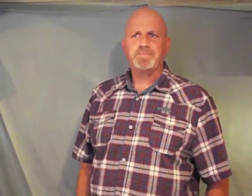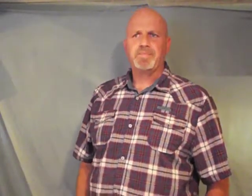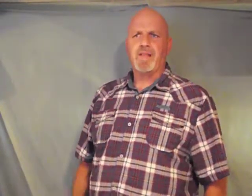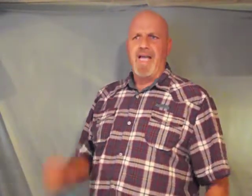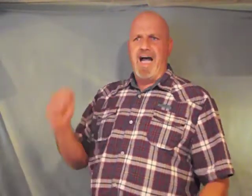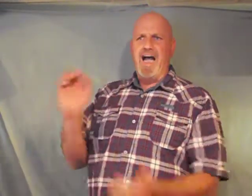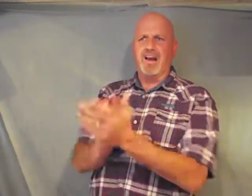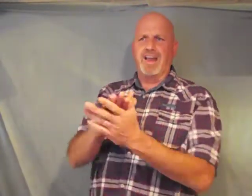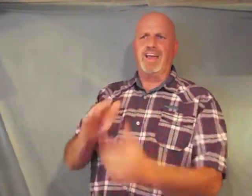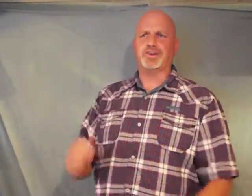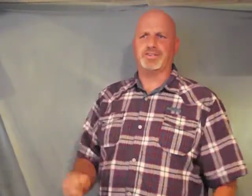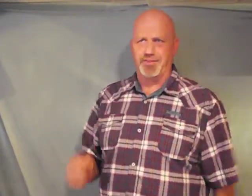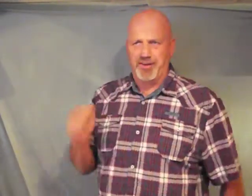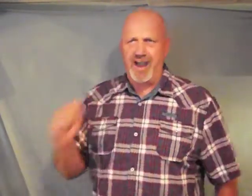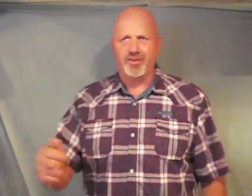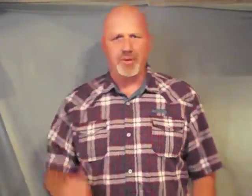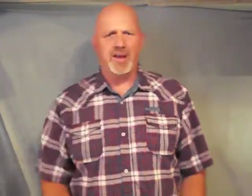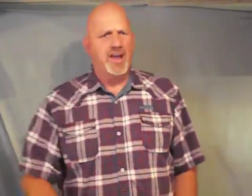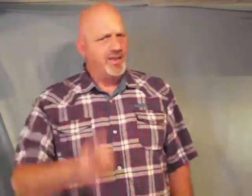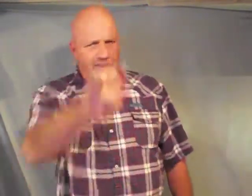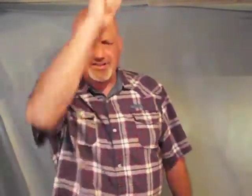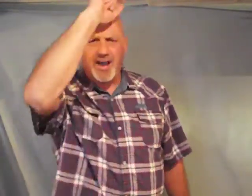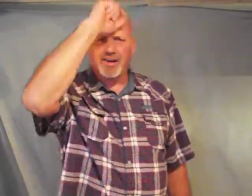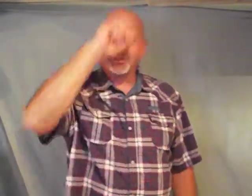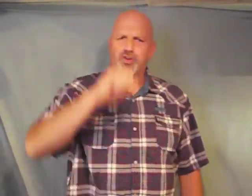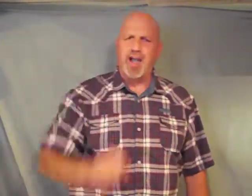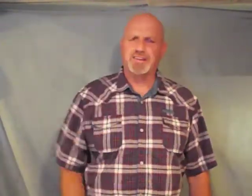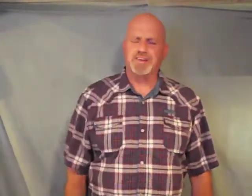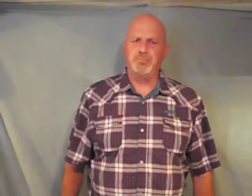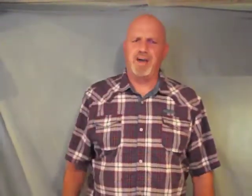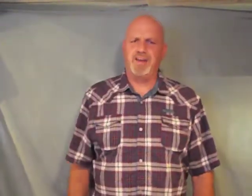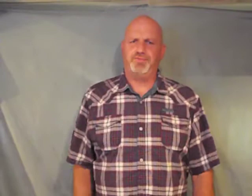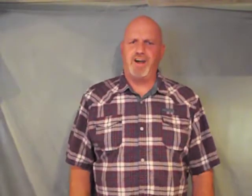our leaders of government this ought to strike somebody funny